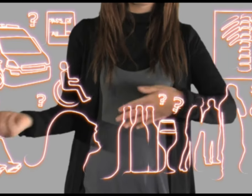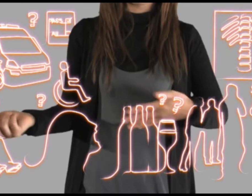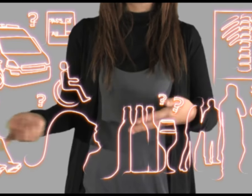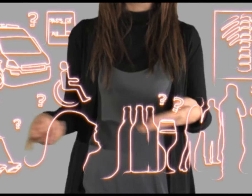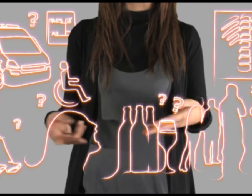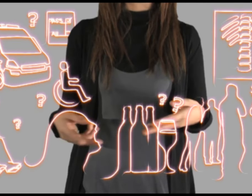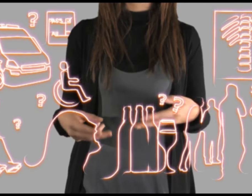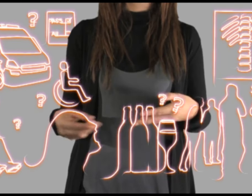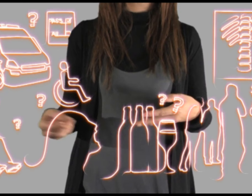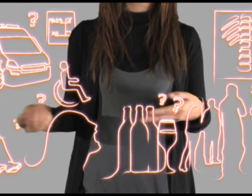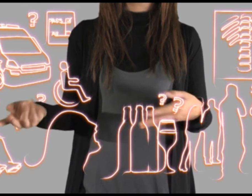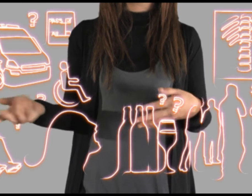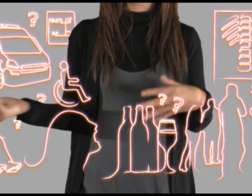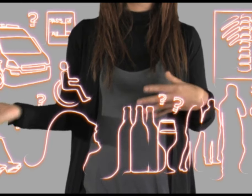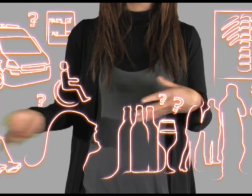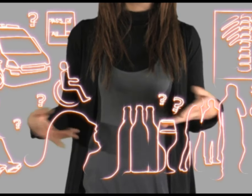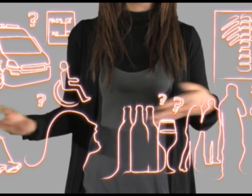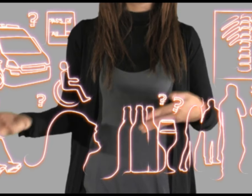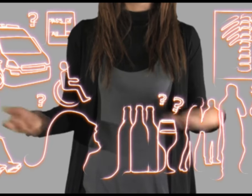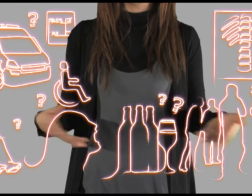fault because he was drunk?